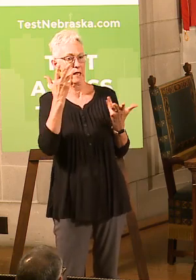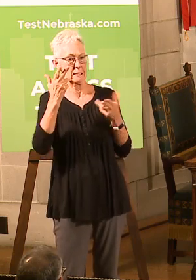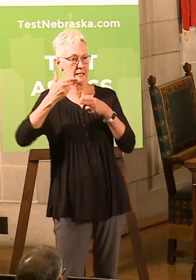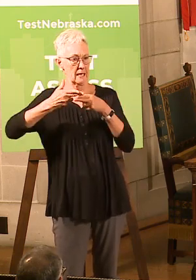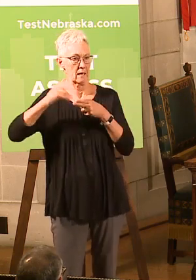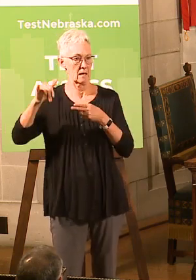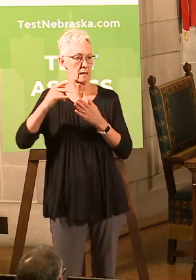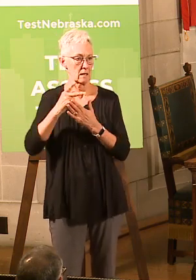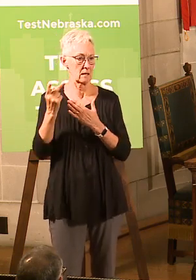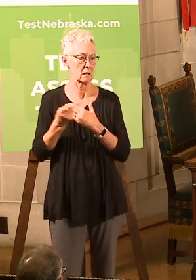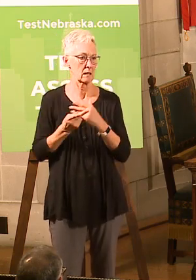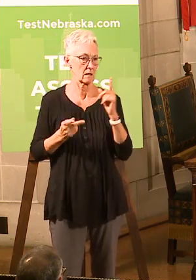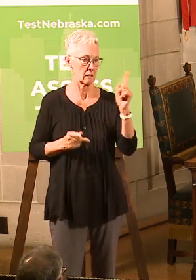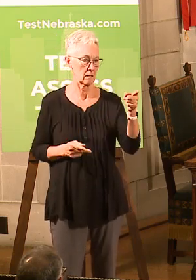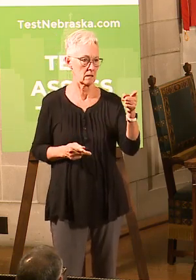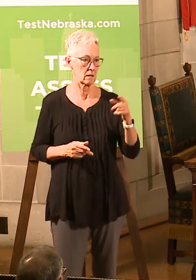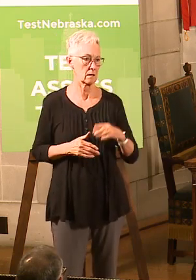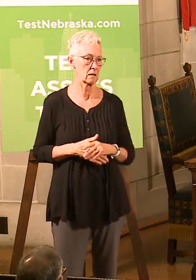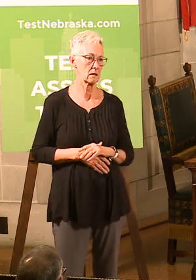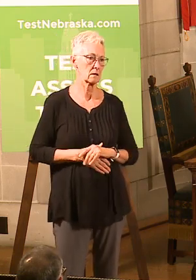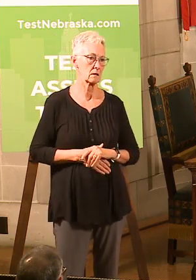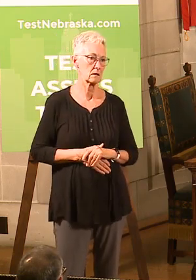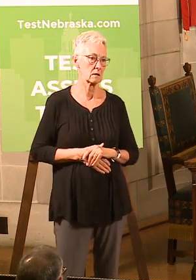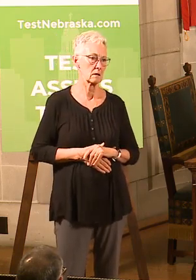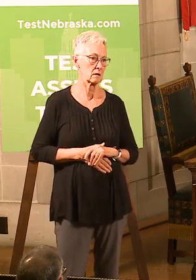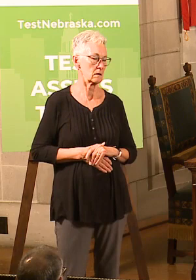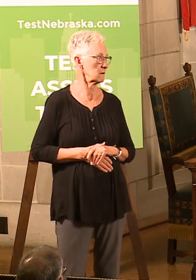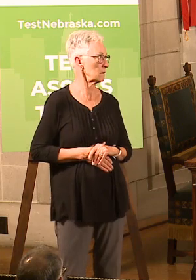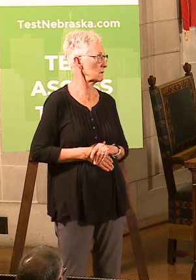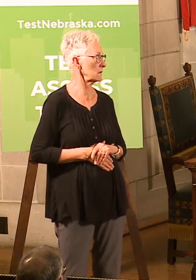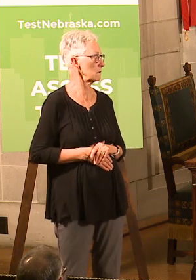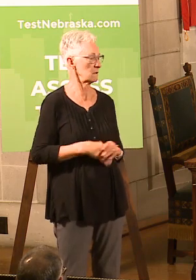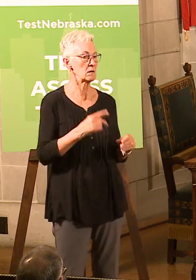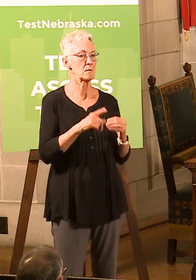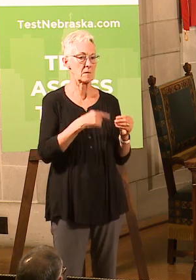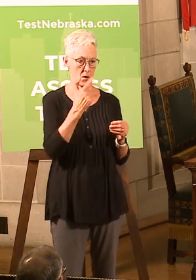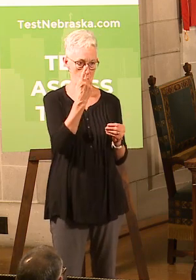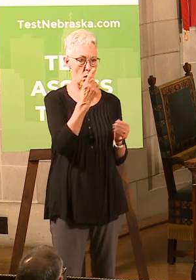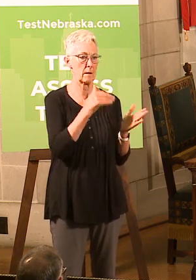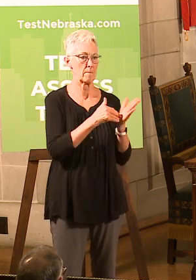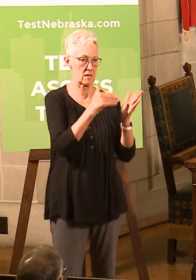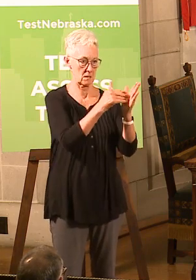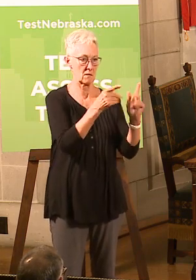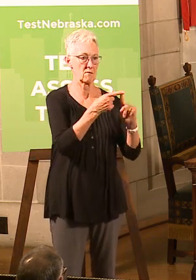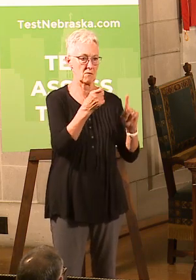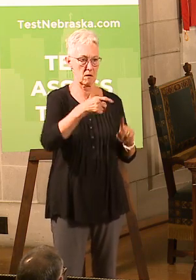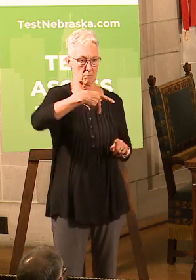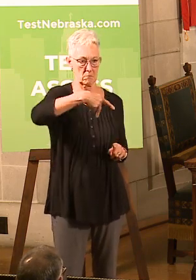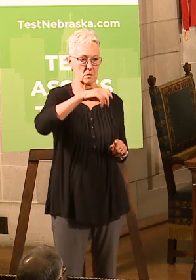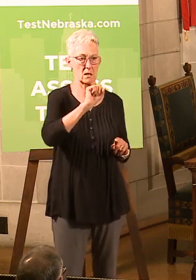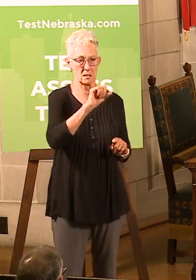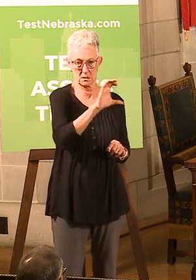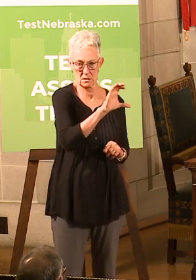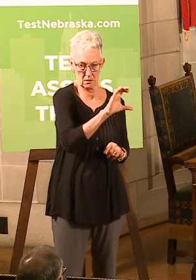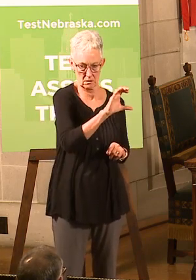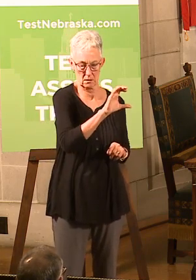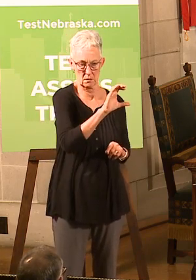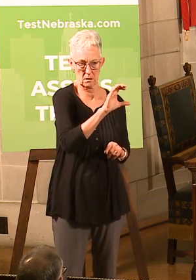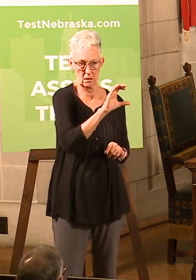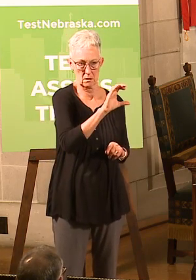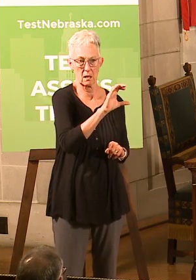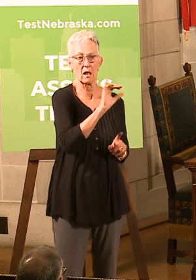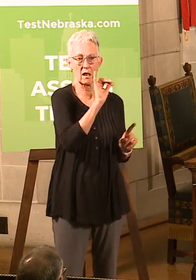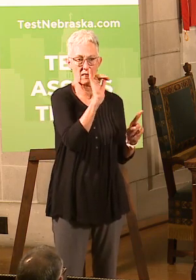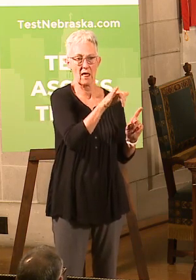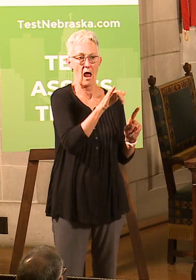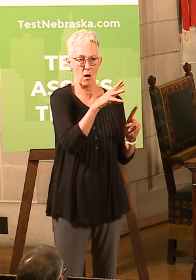There was also some money from the PFC as well. Oh, right. There was about a million dollars from the Public Service Commission, too, that was going out. That was a program pre